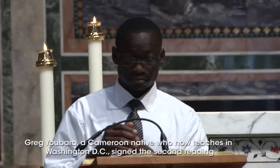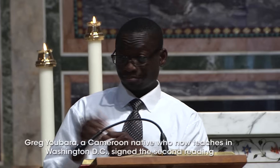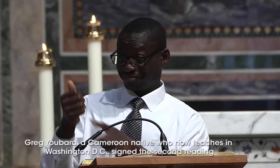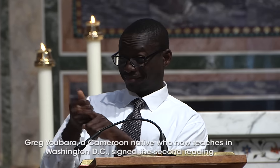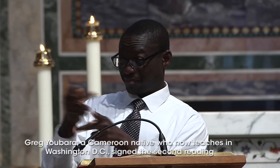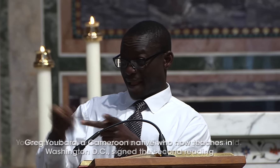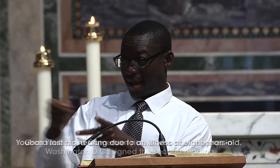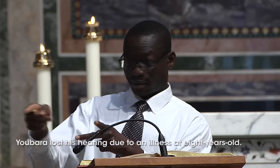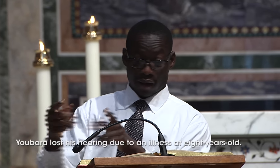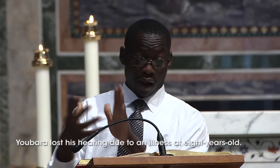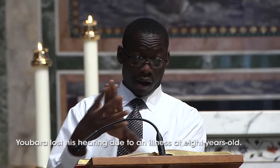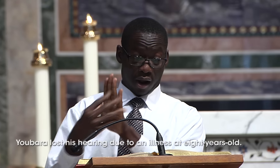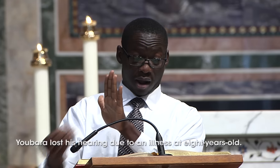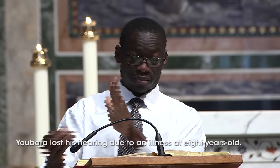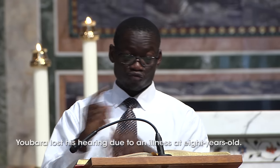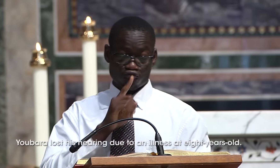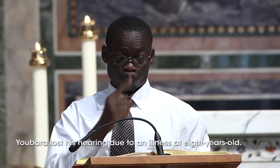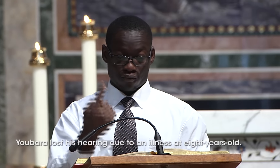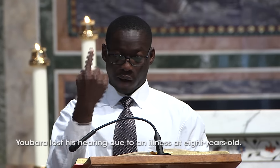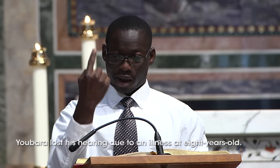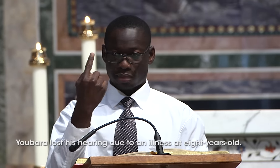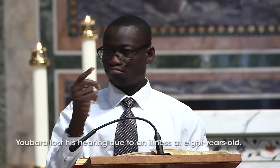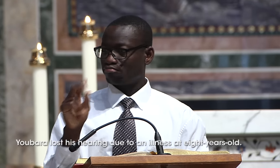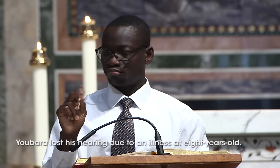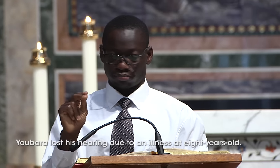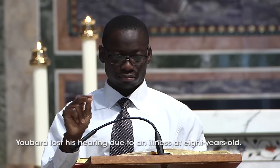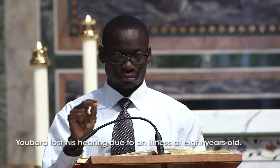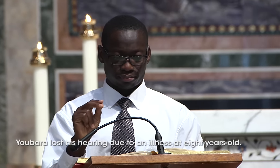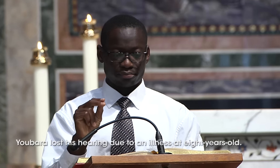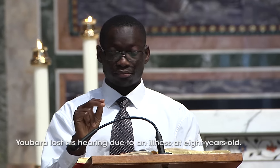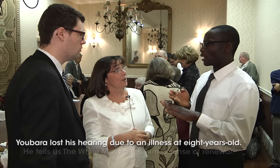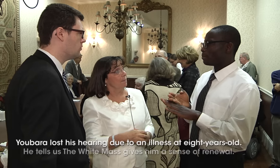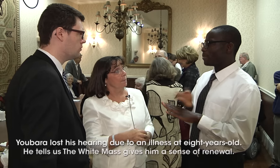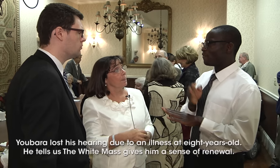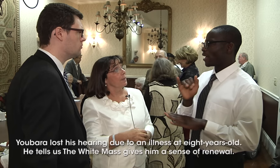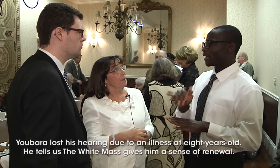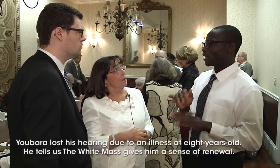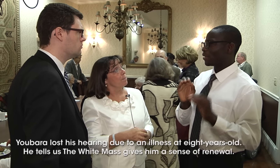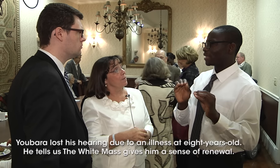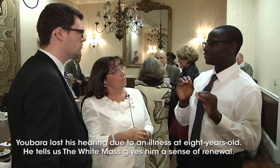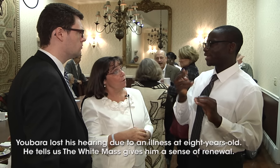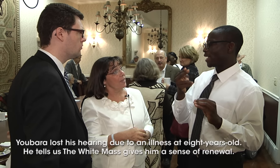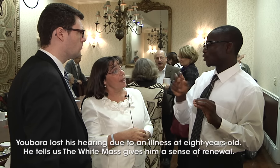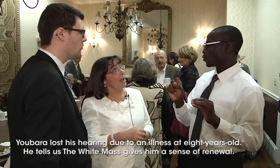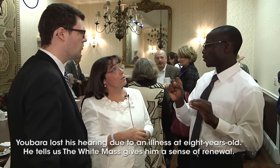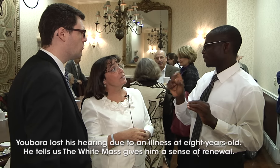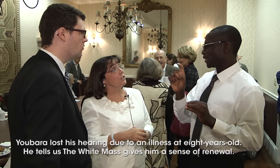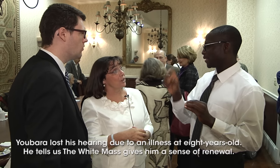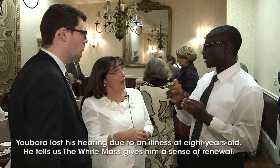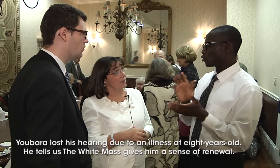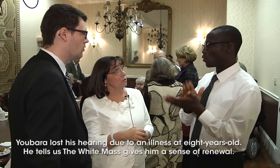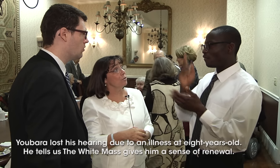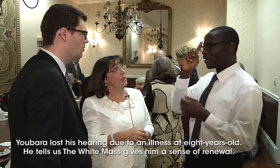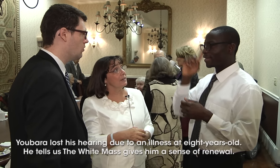second reading. Ubarra lost his hearing due to an illness at eight years old. He tells us the White Mass gives him a sense of renewal.